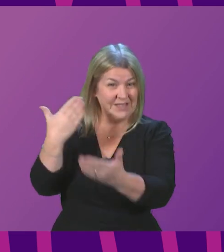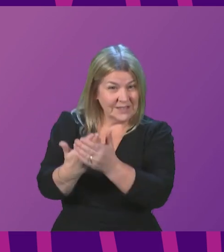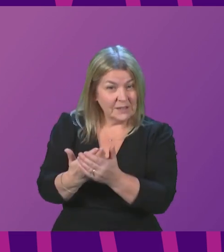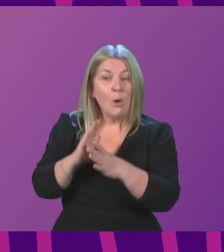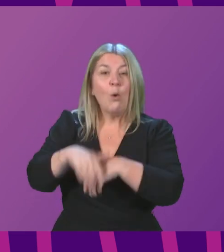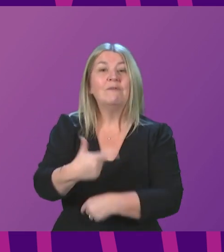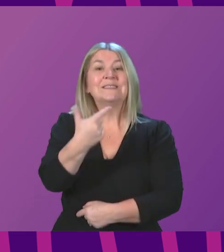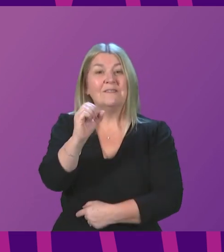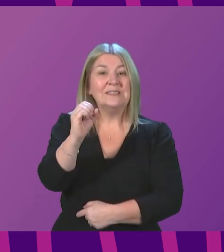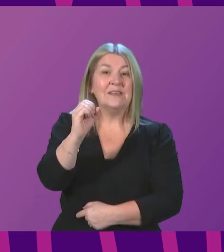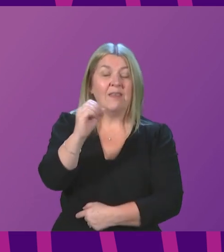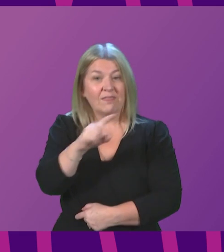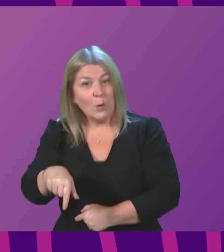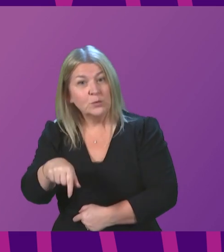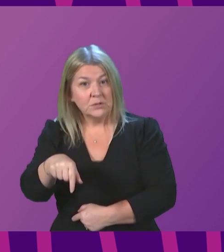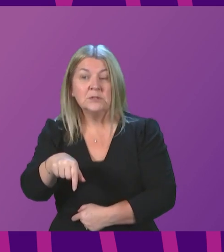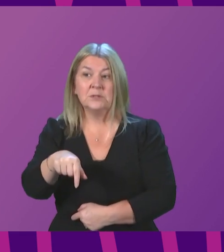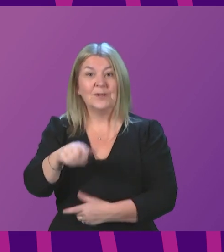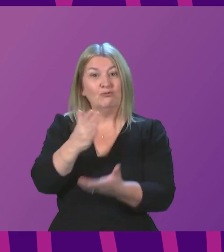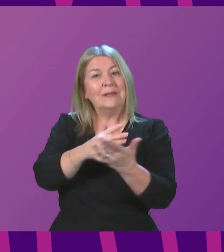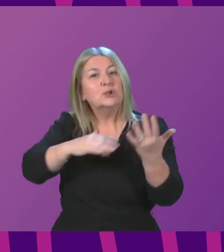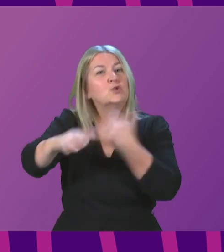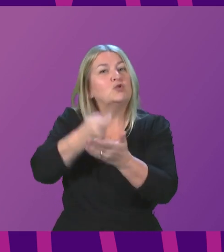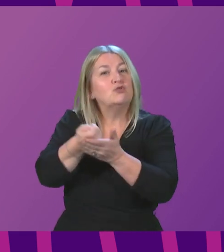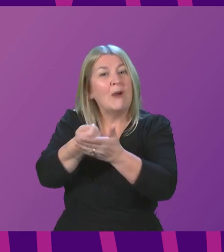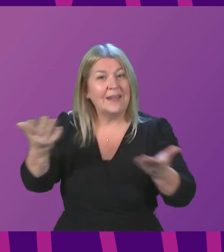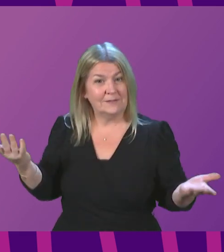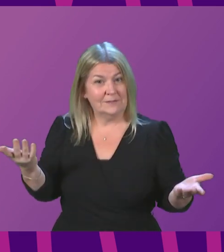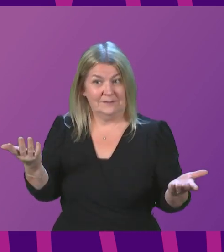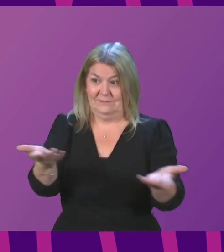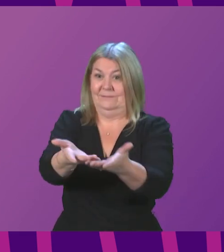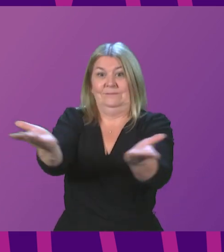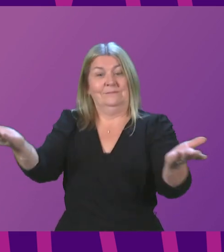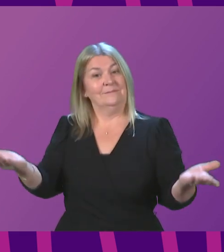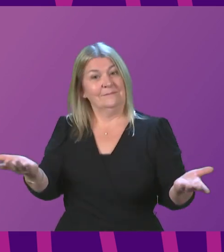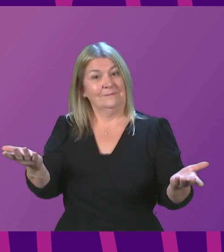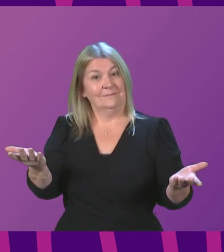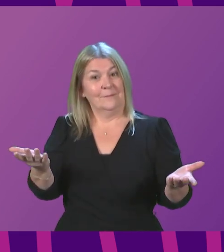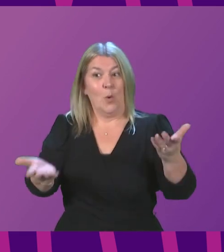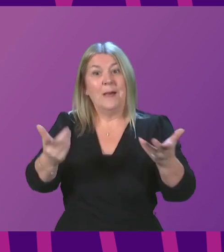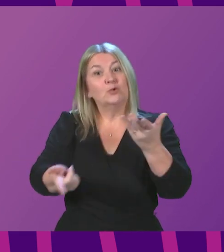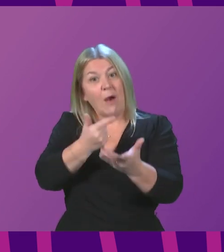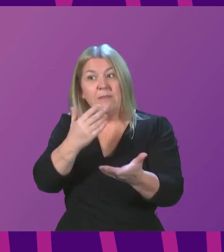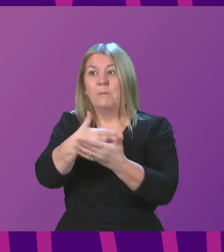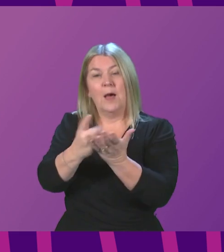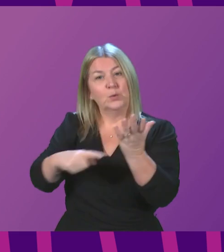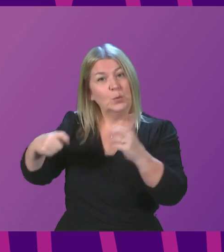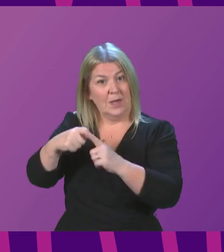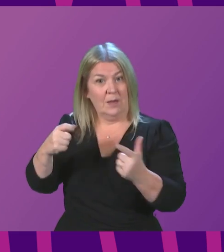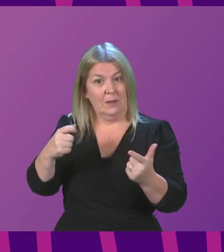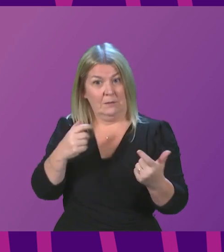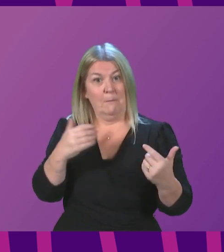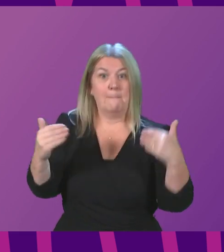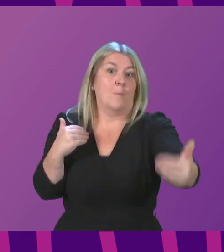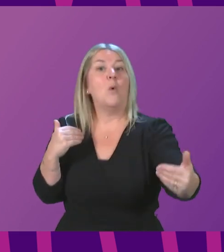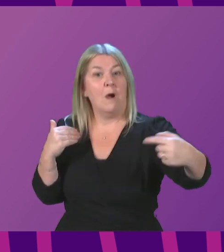of these for social rent. That is way in excess of anything being done elsewhere in the UK. But it is about more than that, and I think